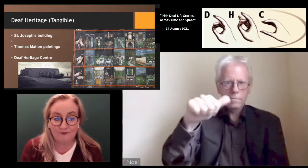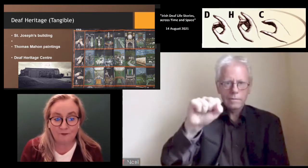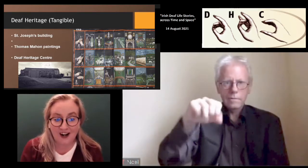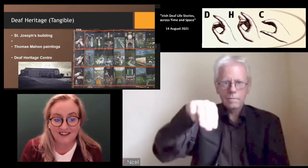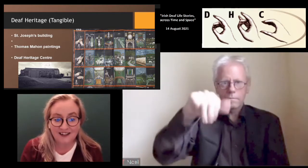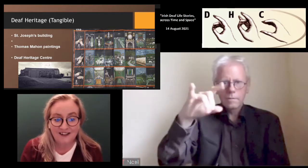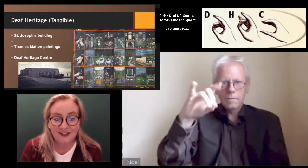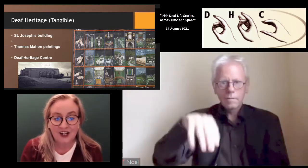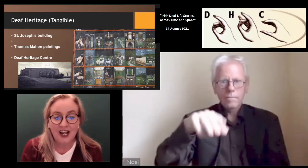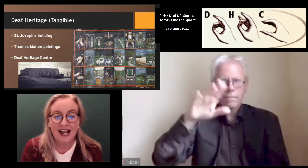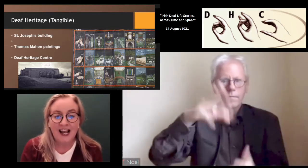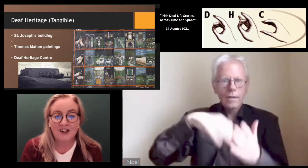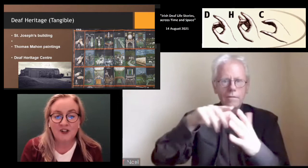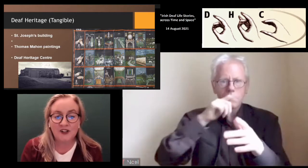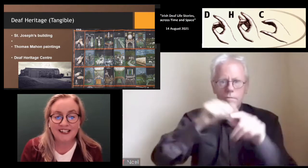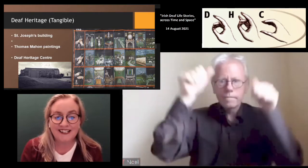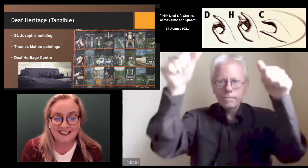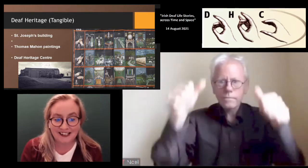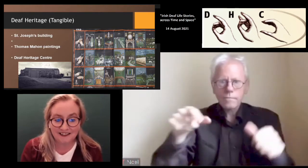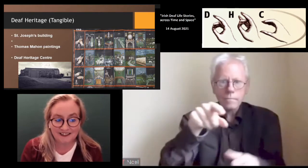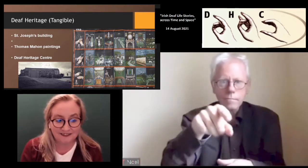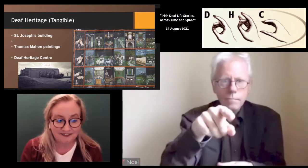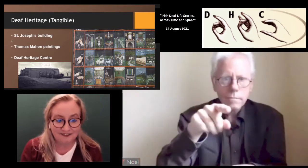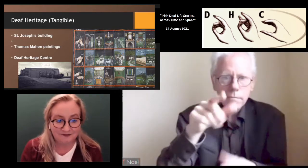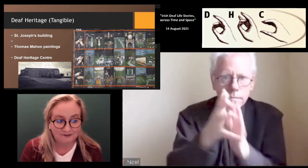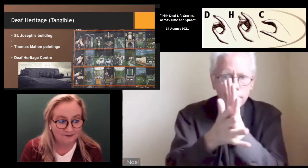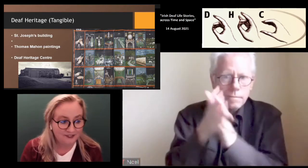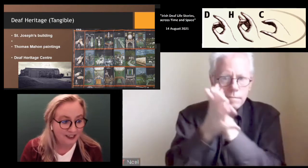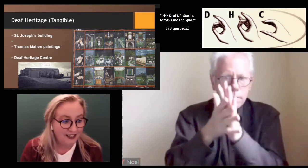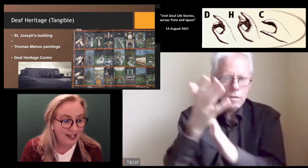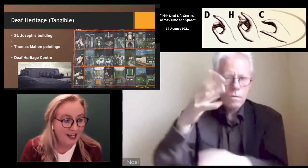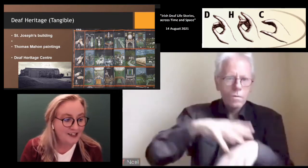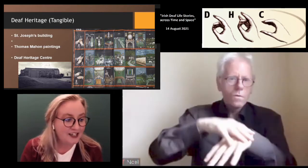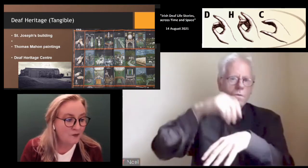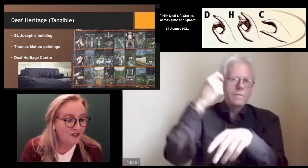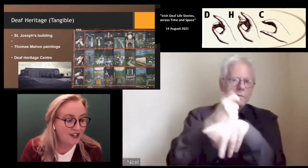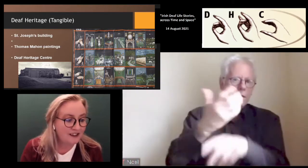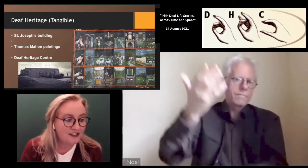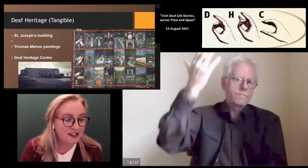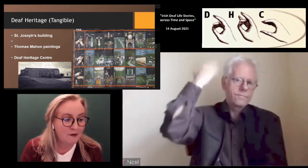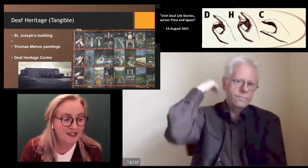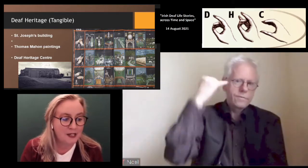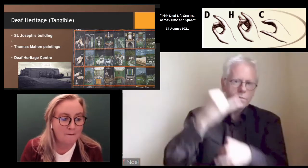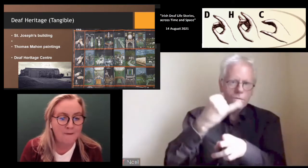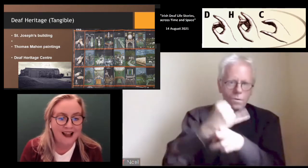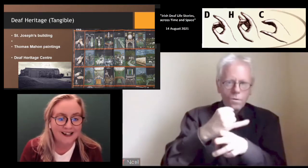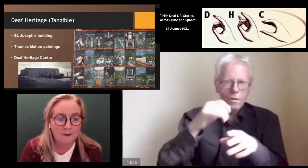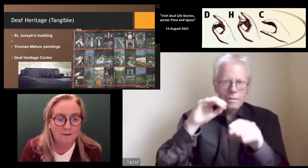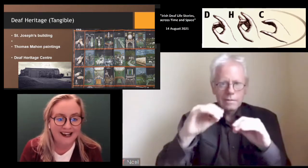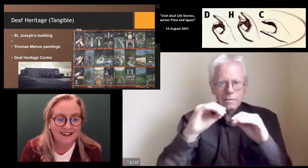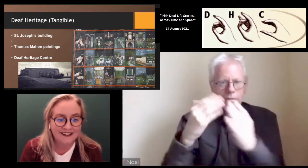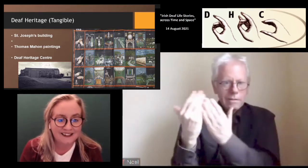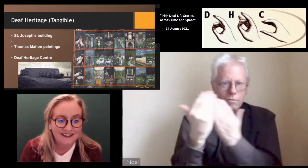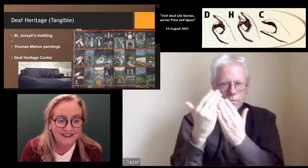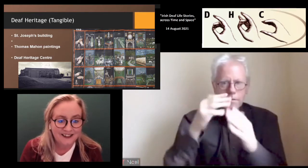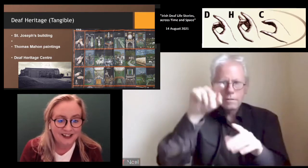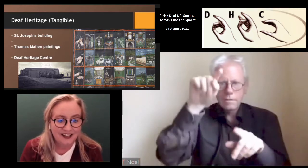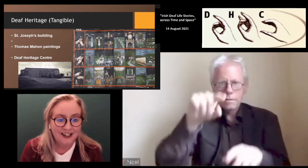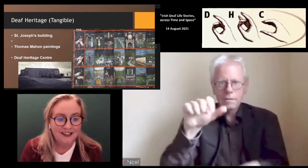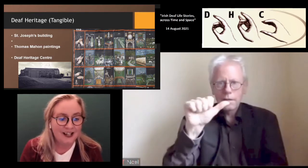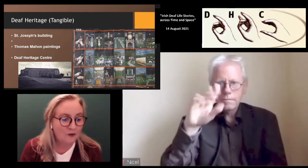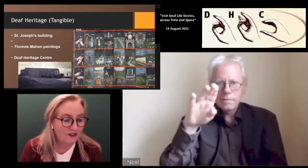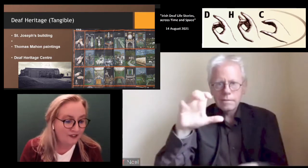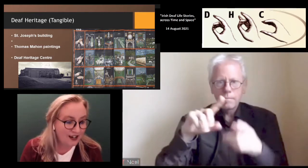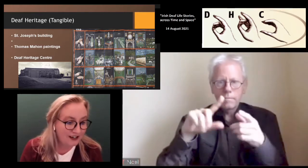It's present, and you can see it. And here we've got the Thomas Mahon paintings